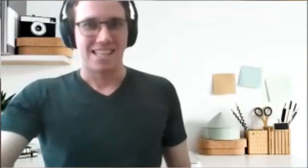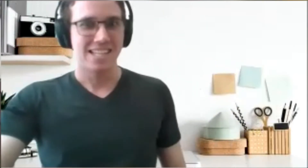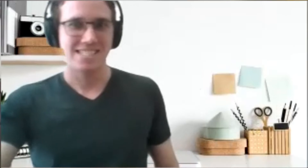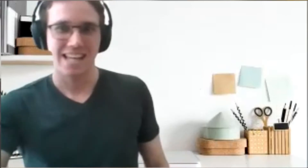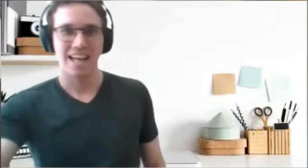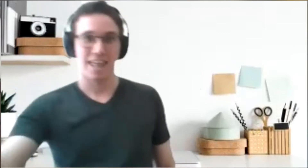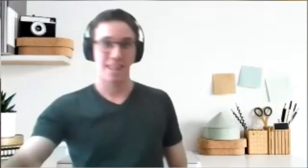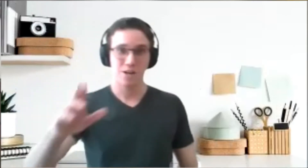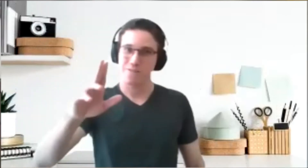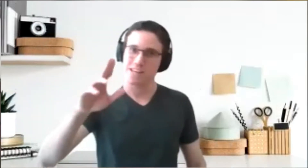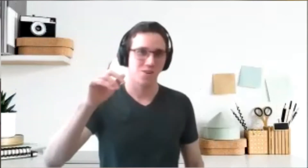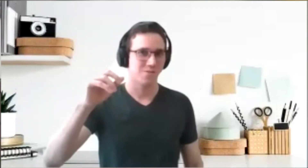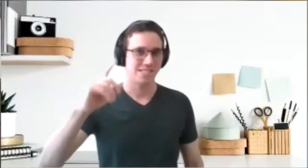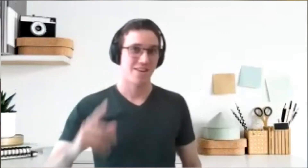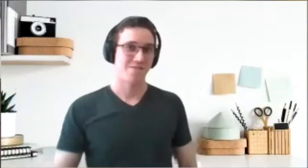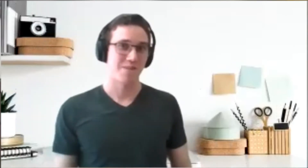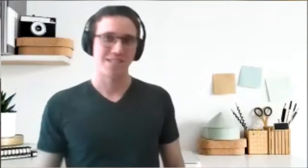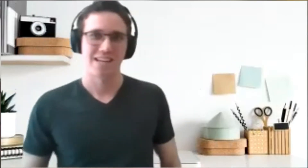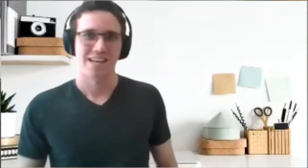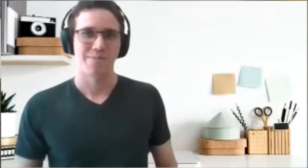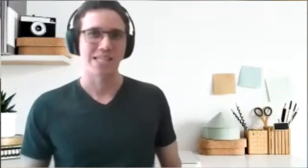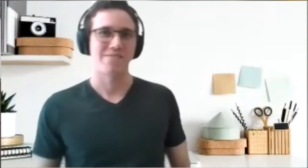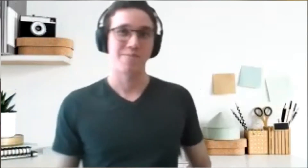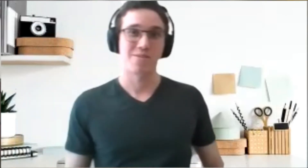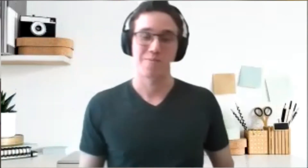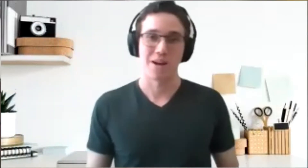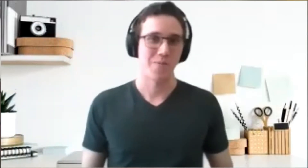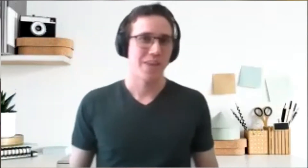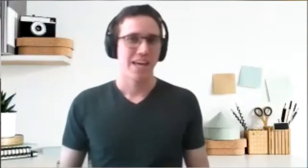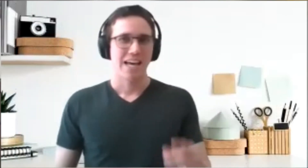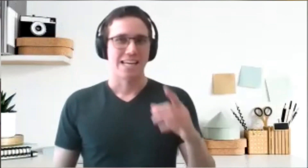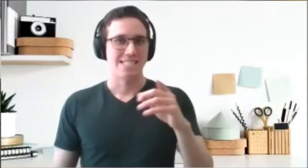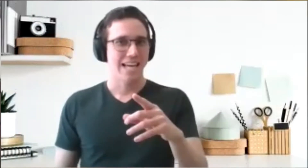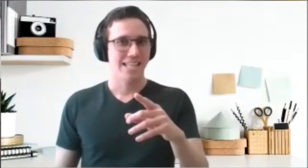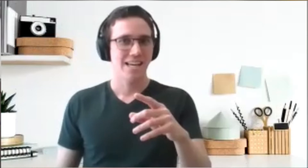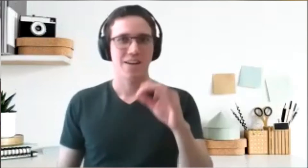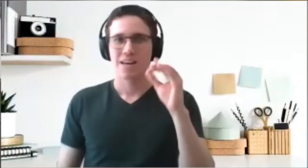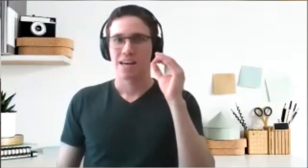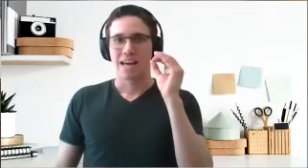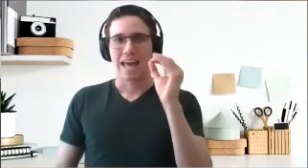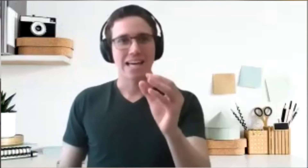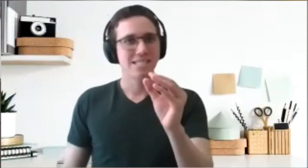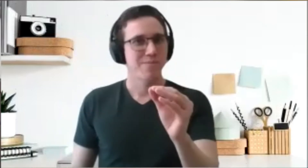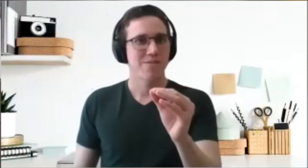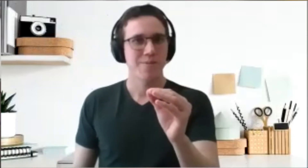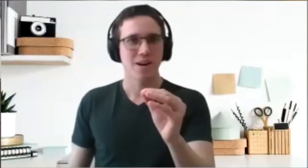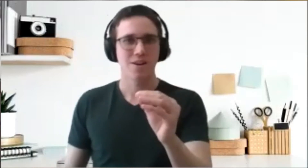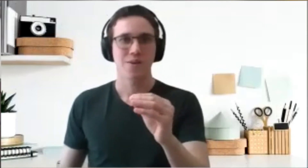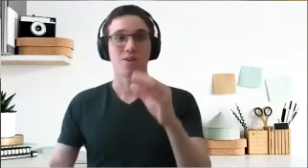Lastly the third thing no one's telling you about being the VP of PR is that as the VP of PR you're